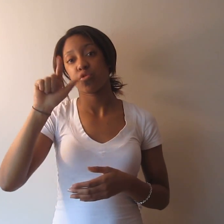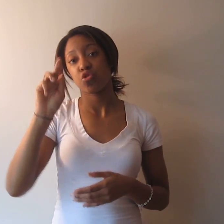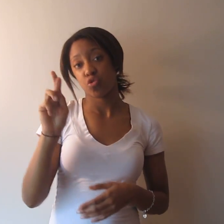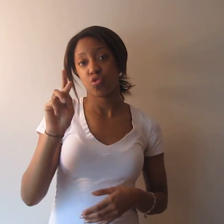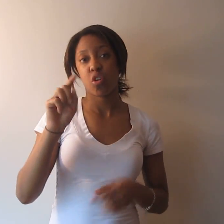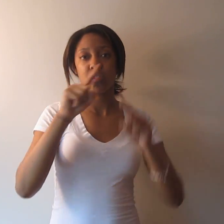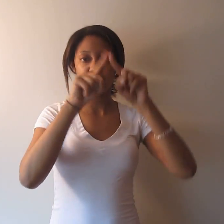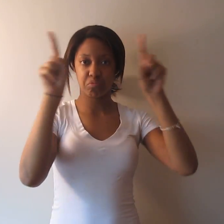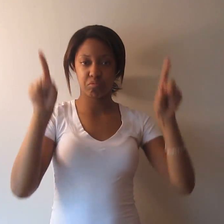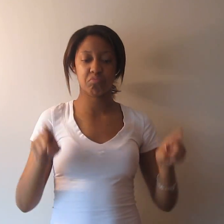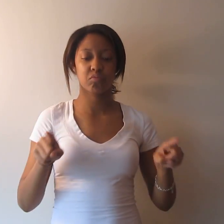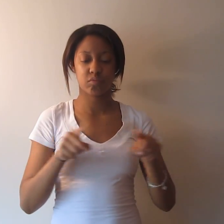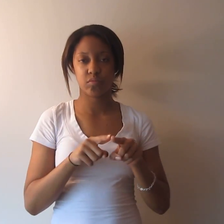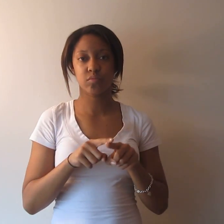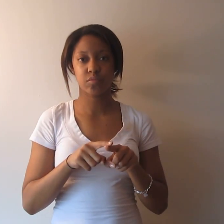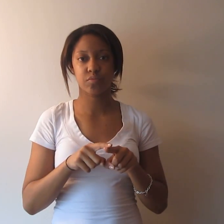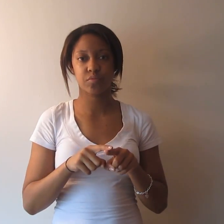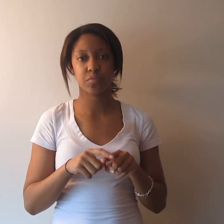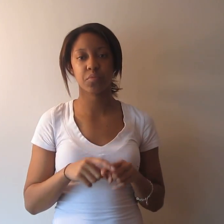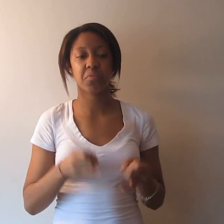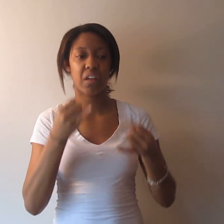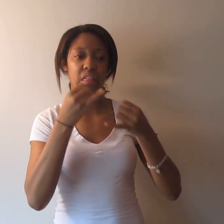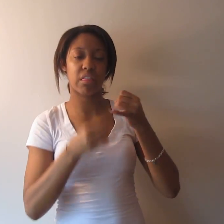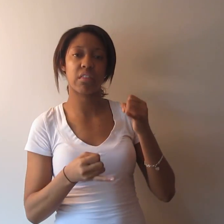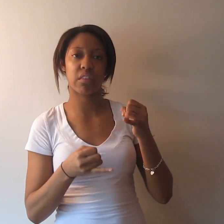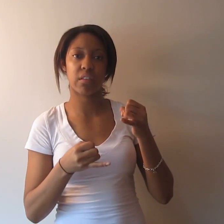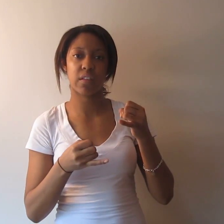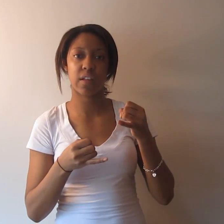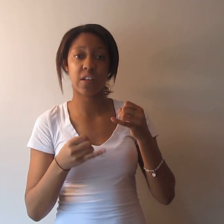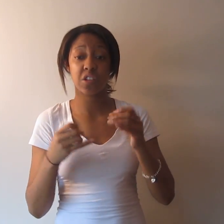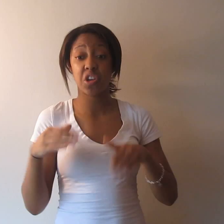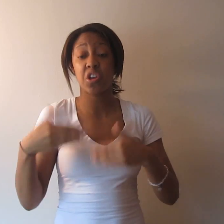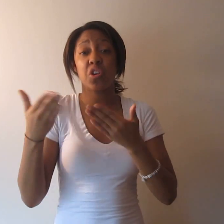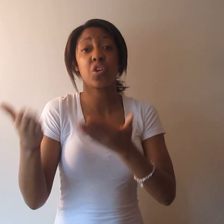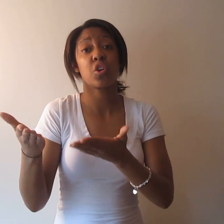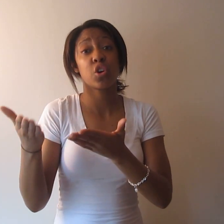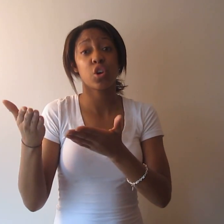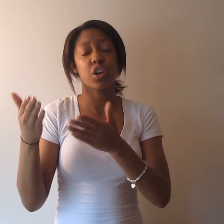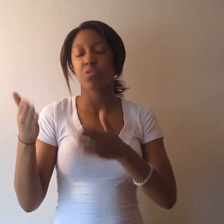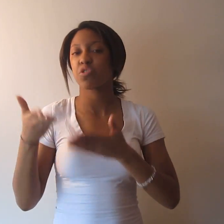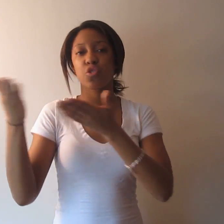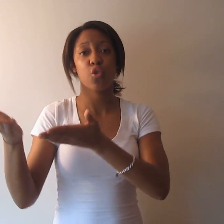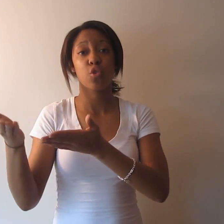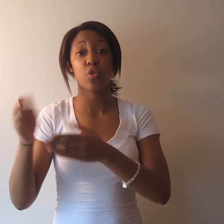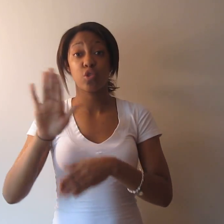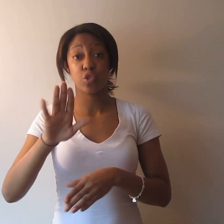And finally, you can go ahead and encourage your coworkers to learn just the basics in sign language.